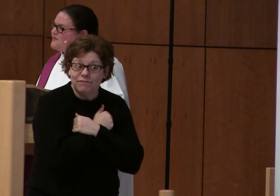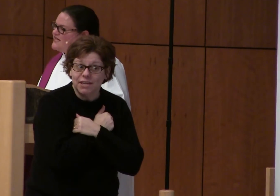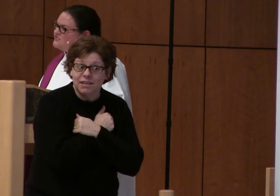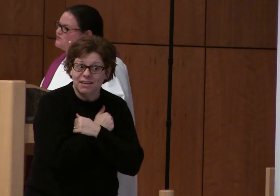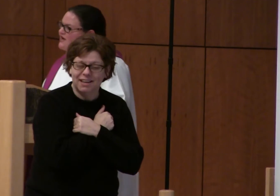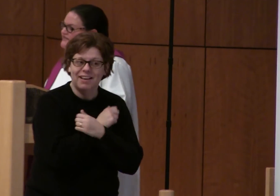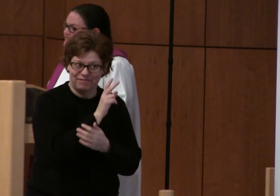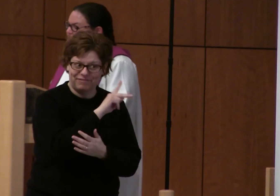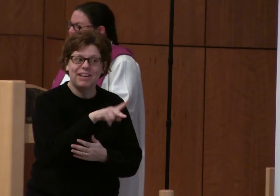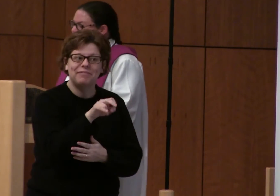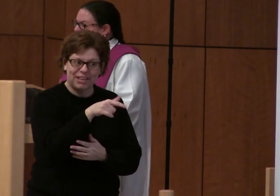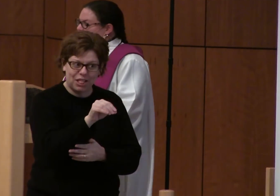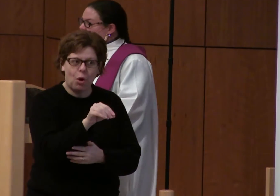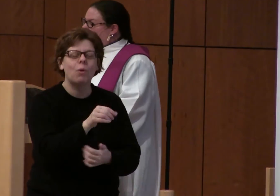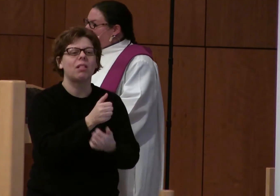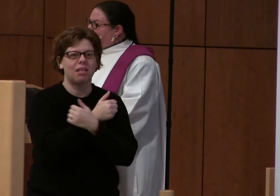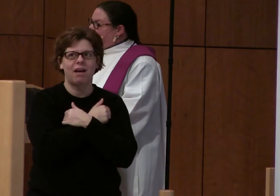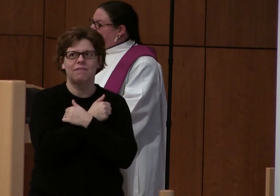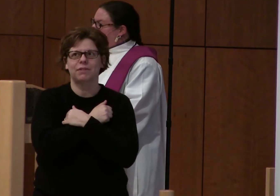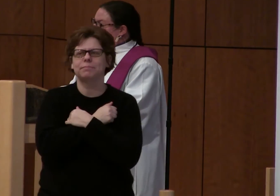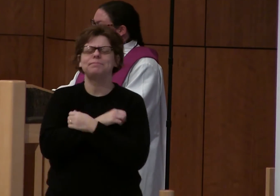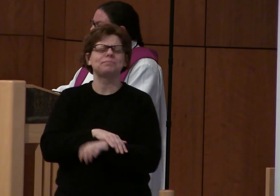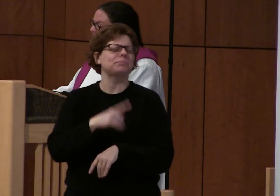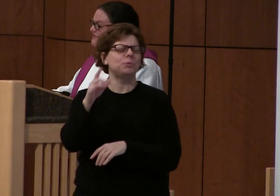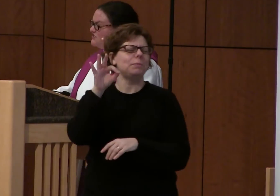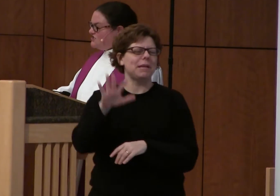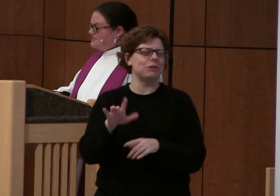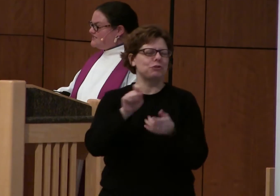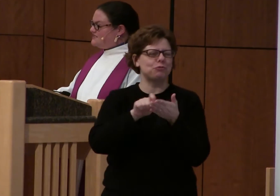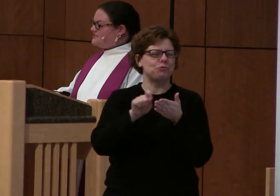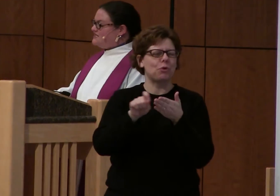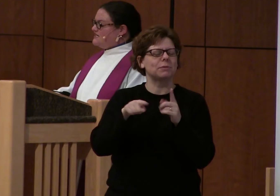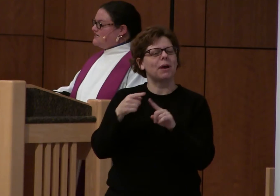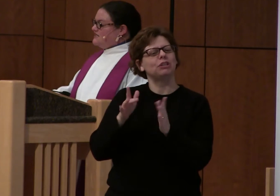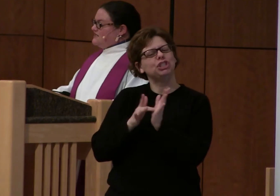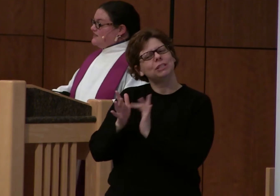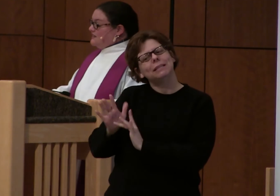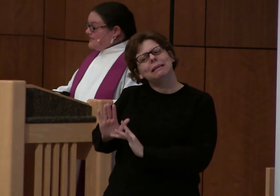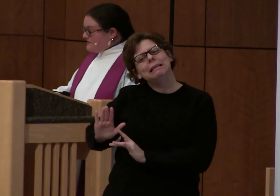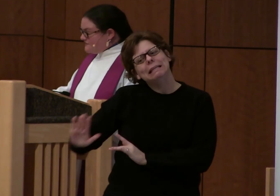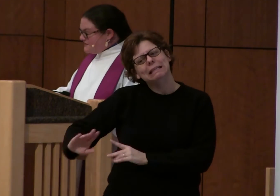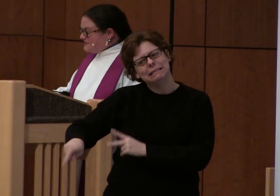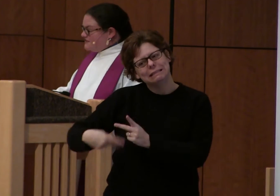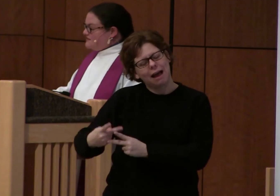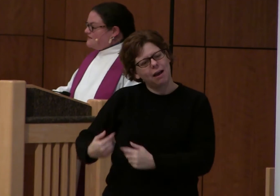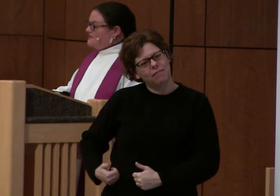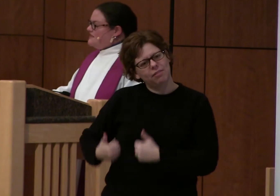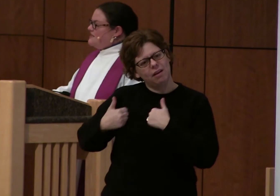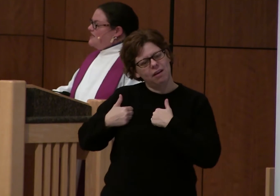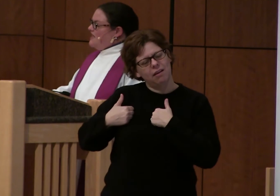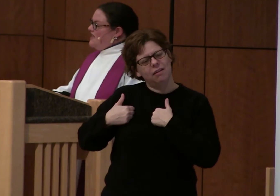There is a pastor, Brian Stafford, and he writes about the love that Jesus lives.